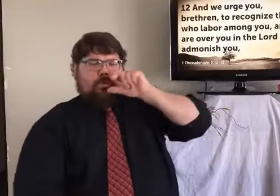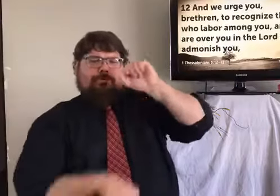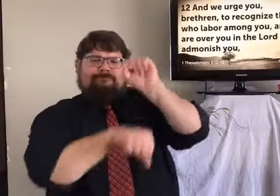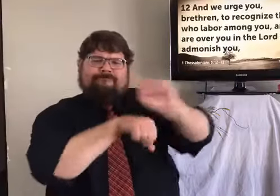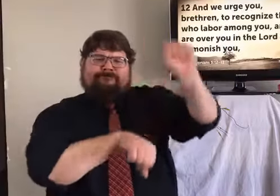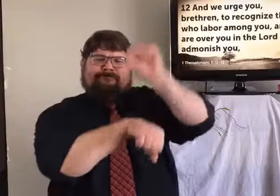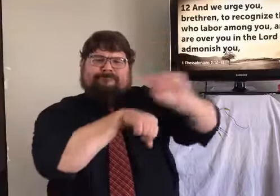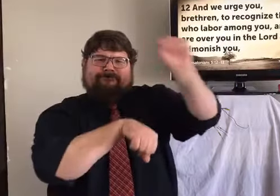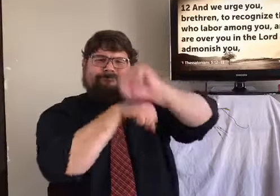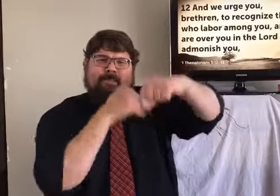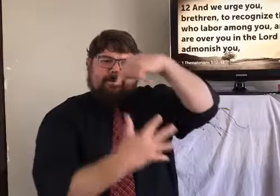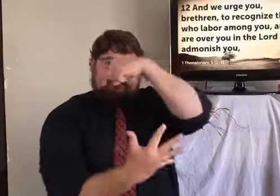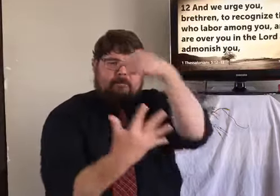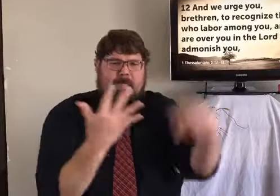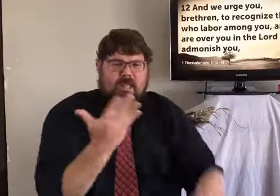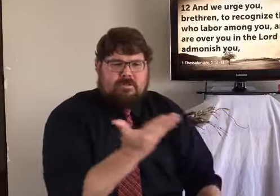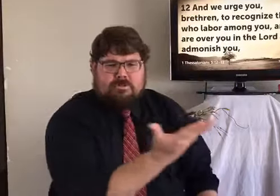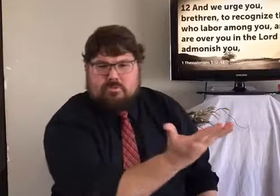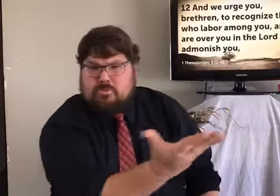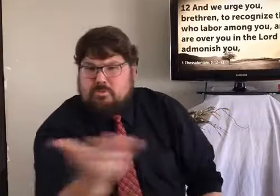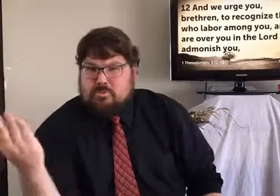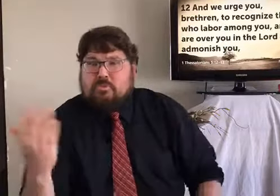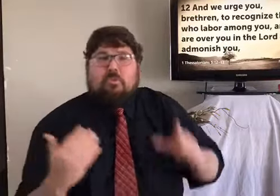to recognize those who labor among you